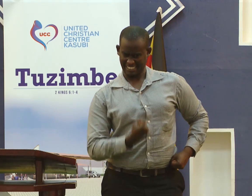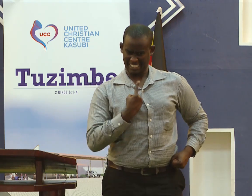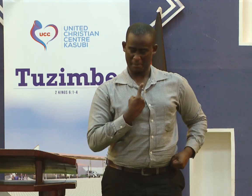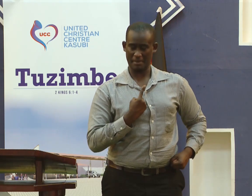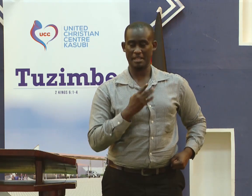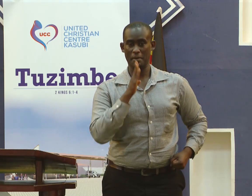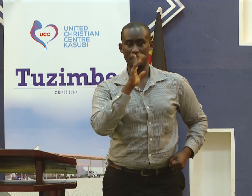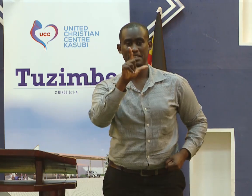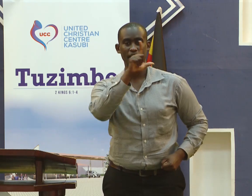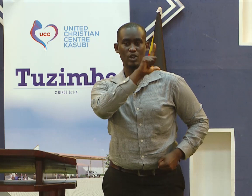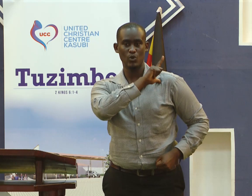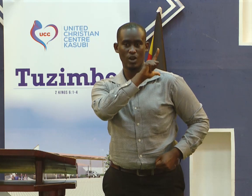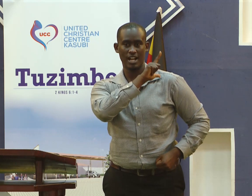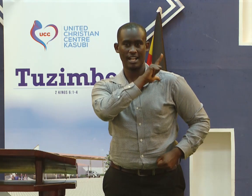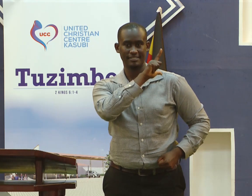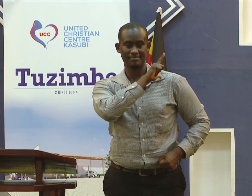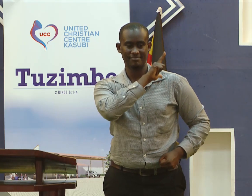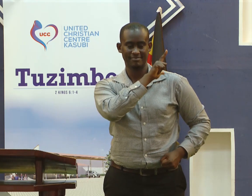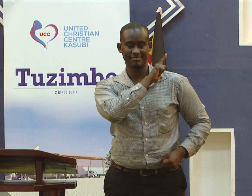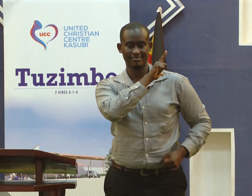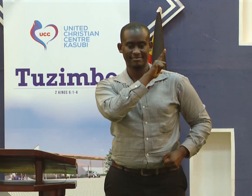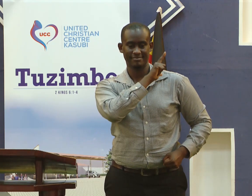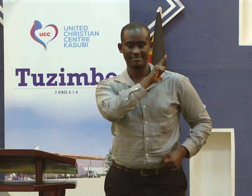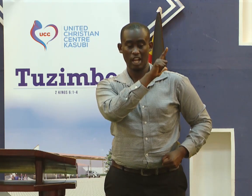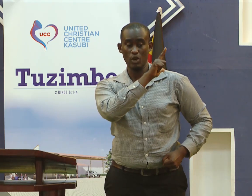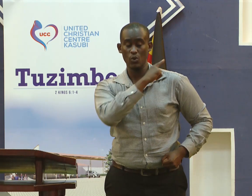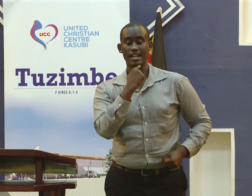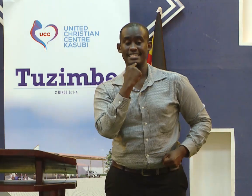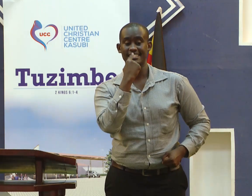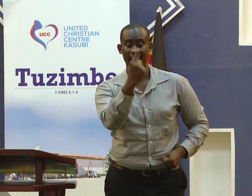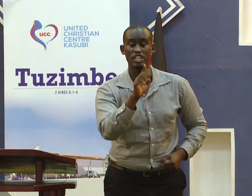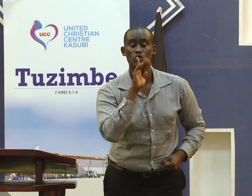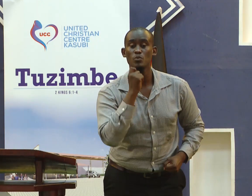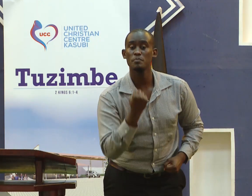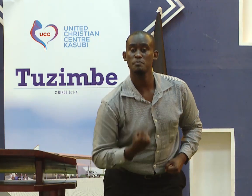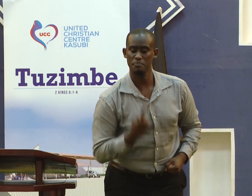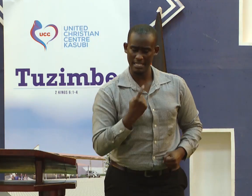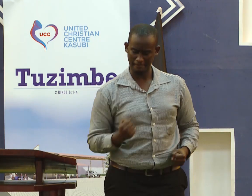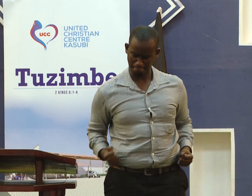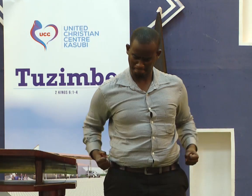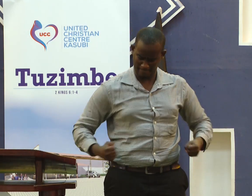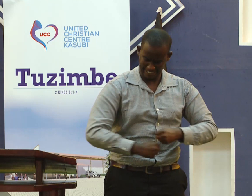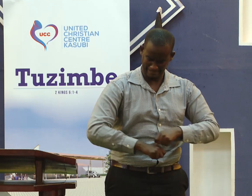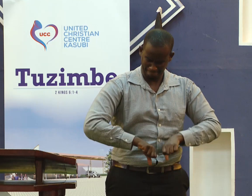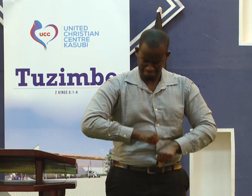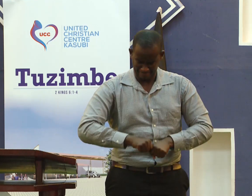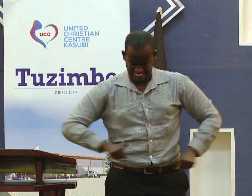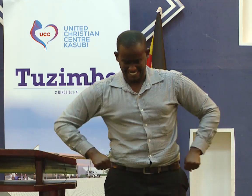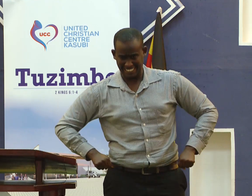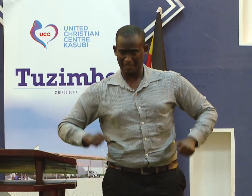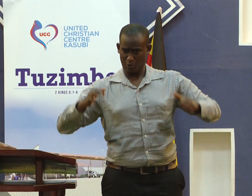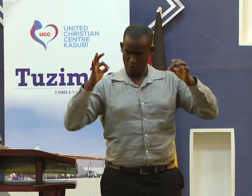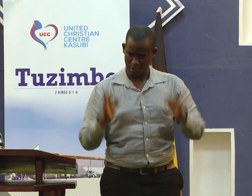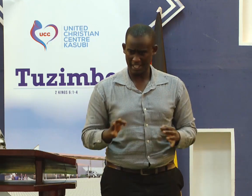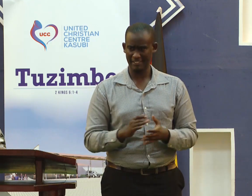Yari akoti ngebi gambo biya mkama wafe Yesu Christo. That was Luke and he was giving reference of the words of our Lord Jesus